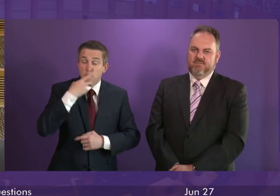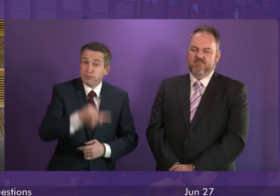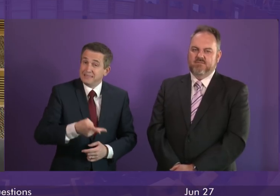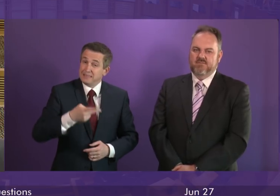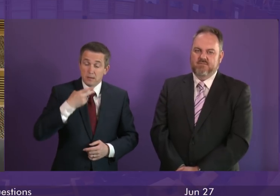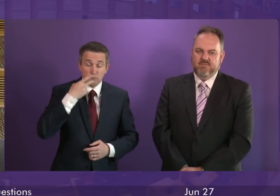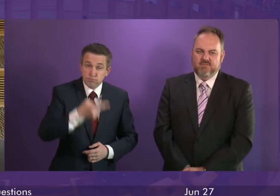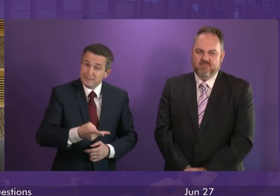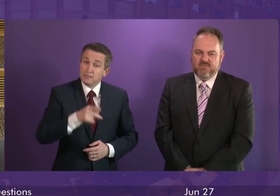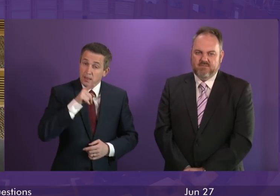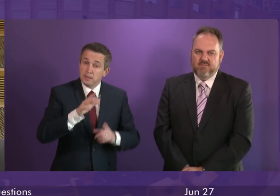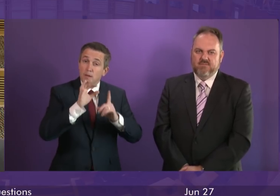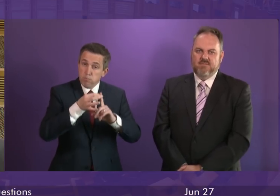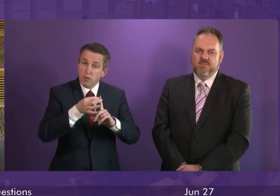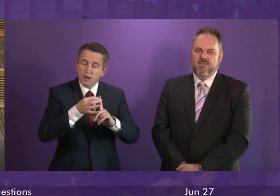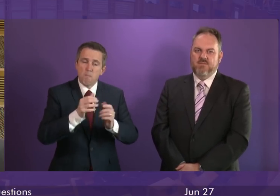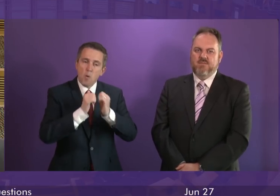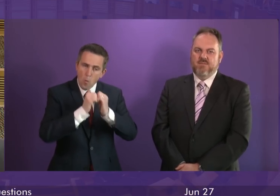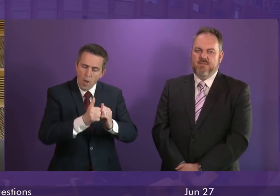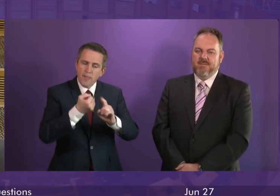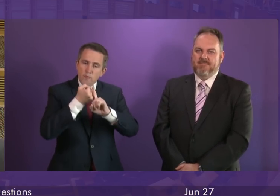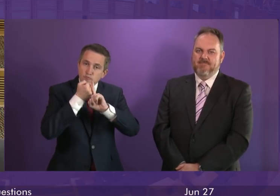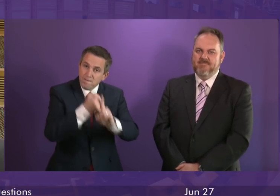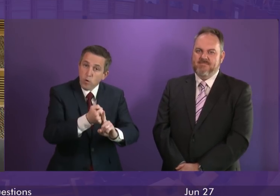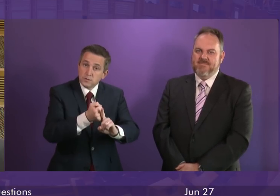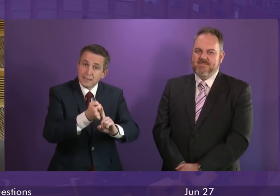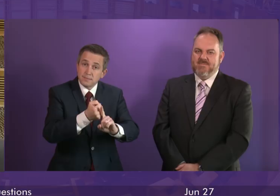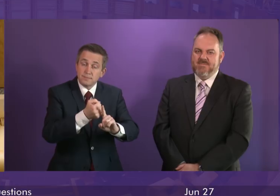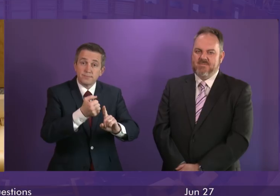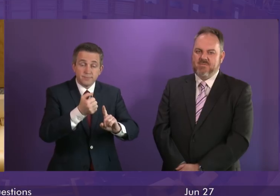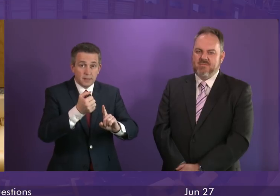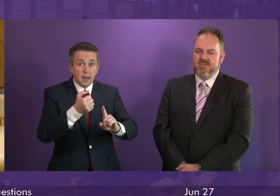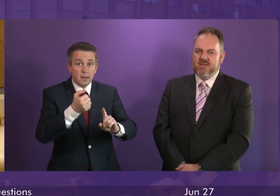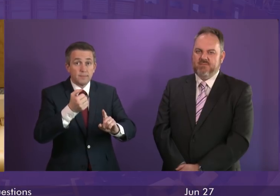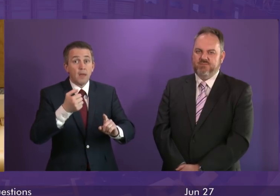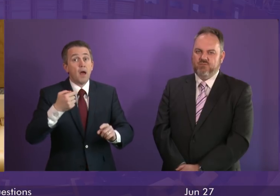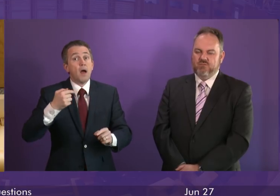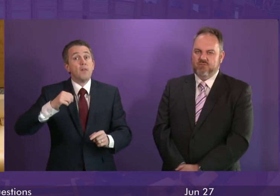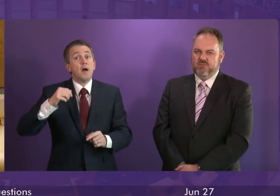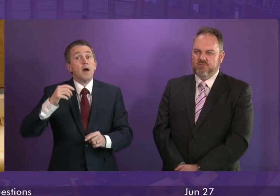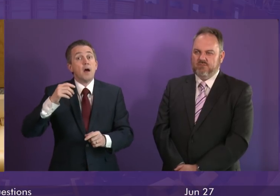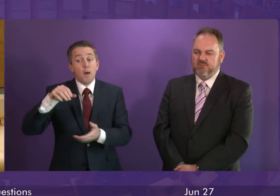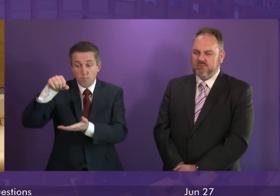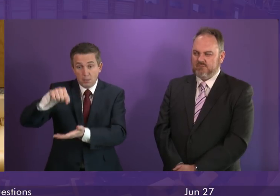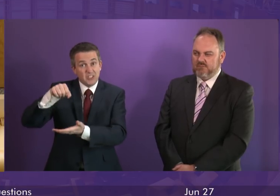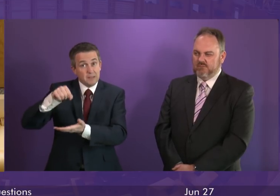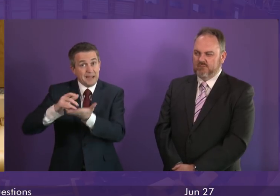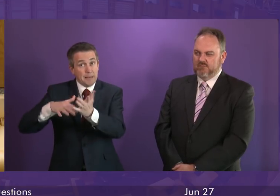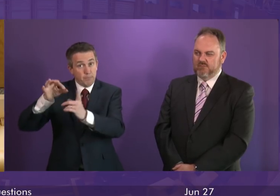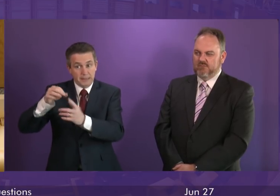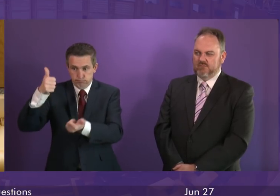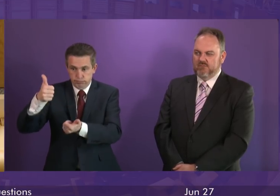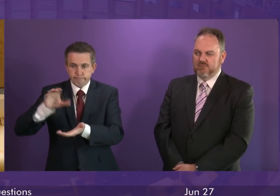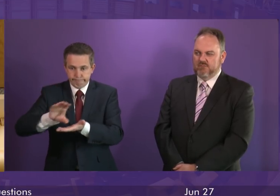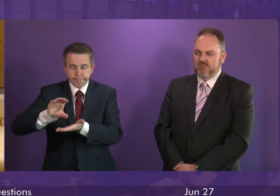over this session before. But I think it is worth making again, if we had followed in our budget, the Tory proposals to